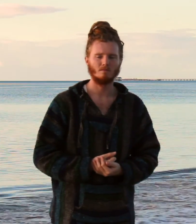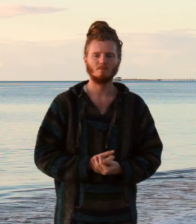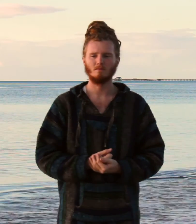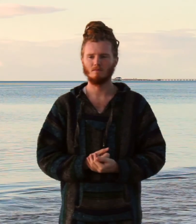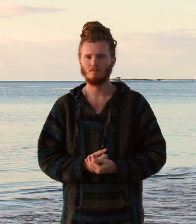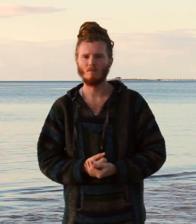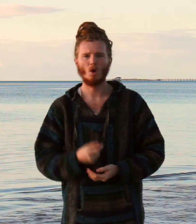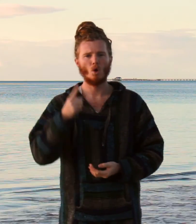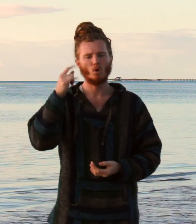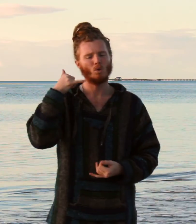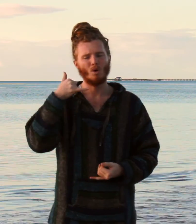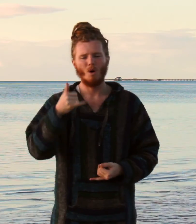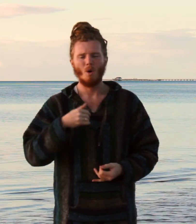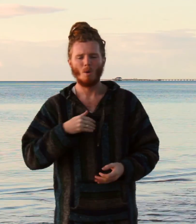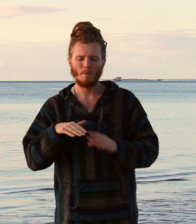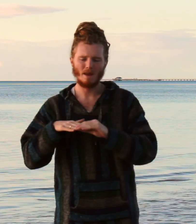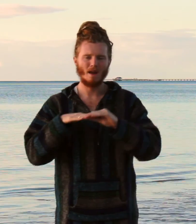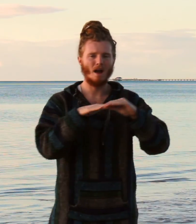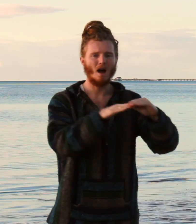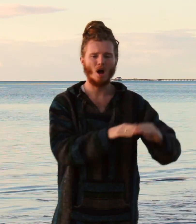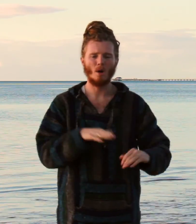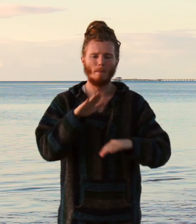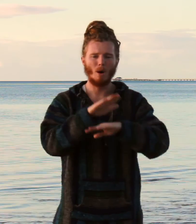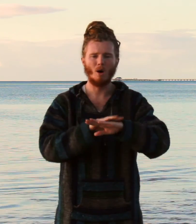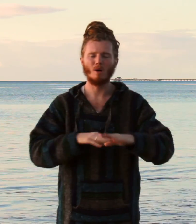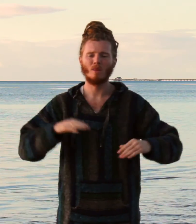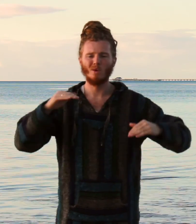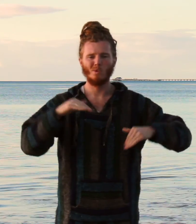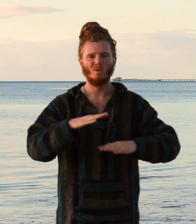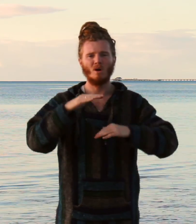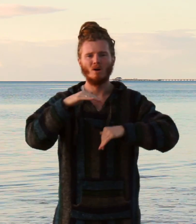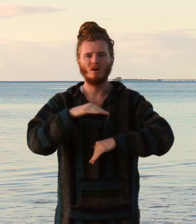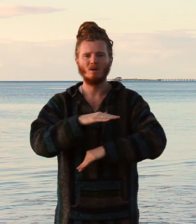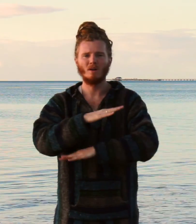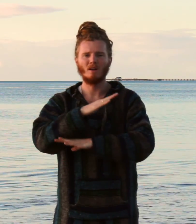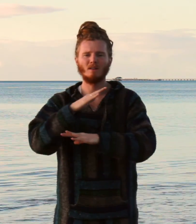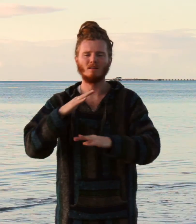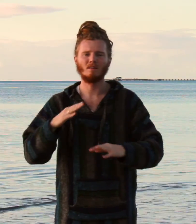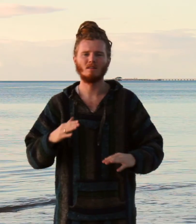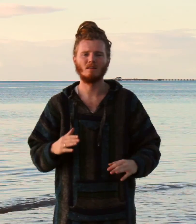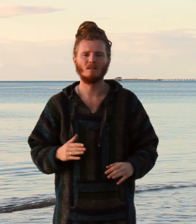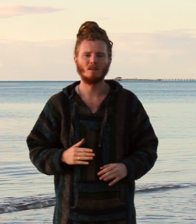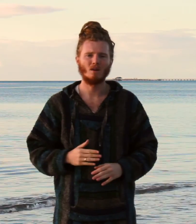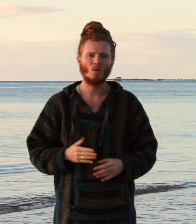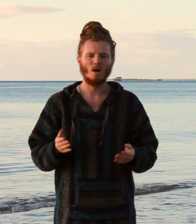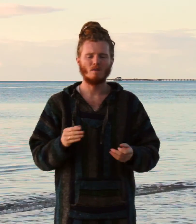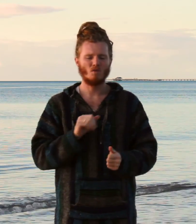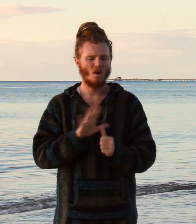You called me out upon the waters The great